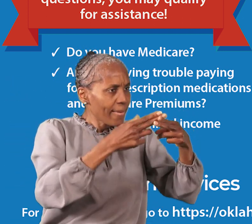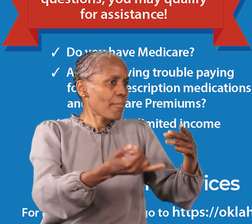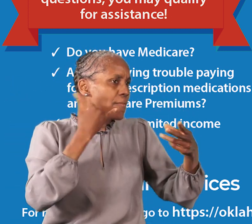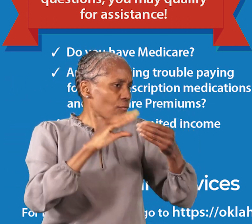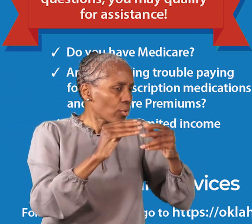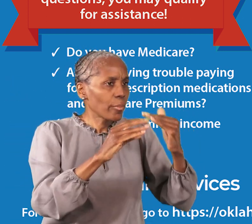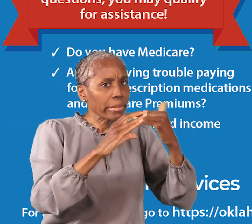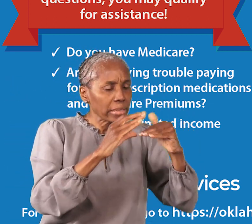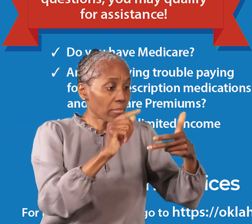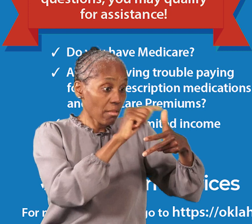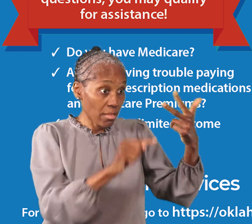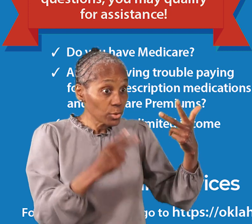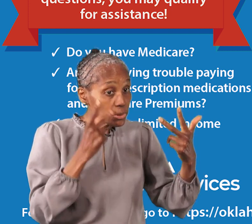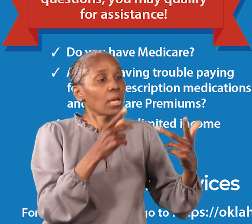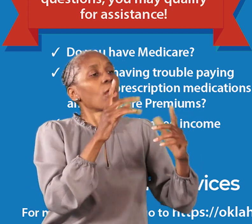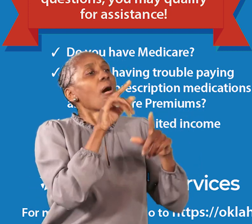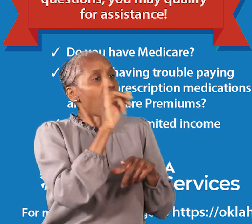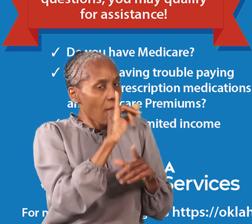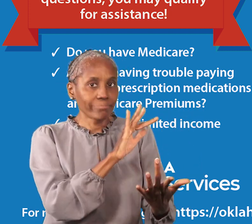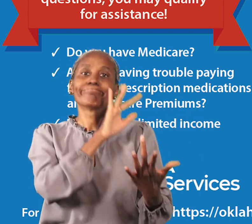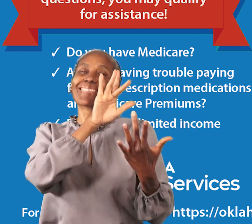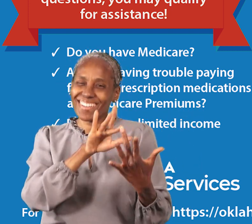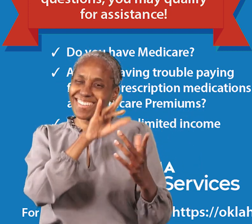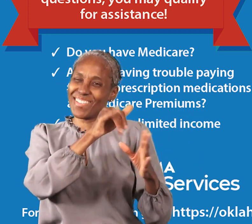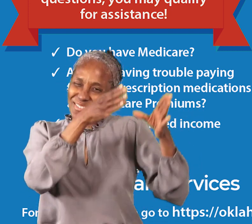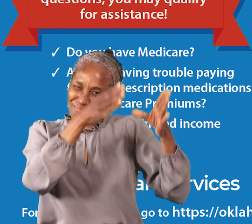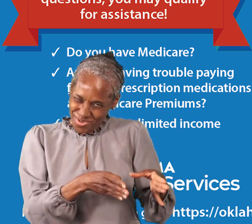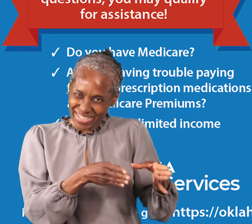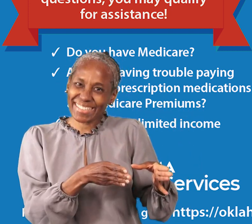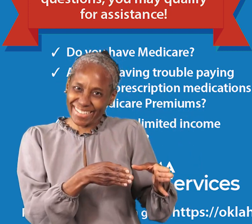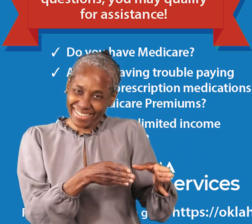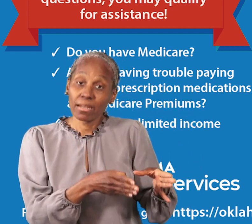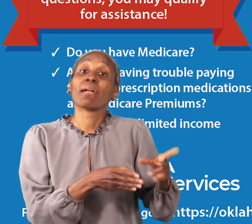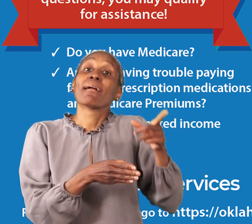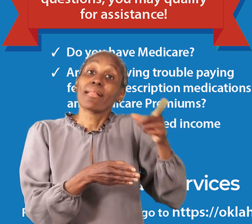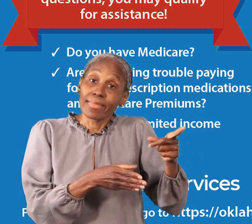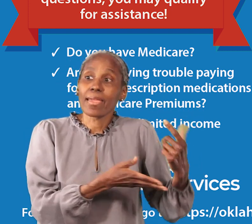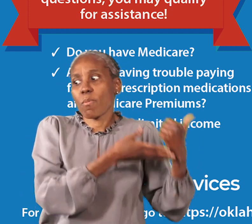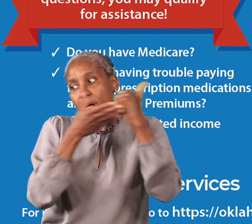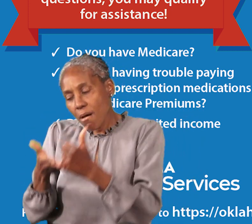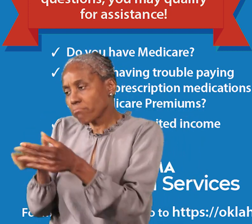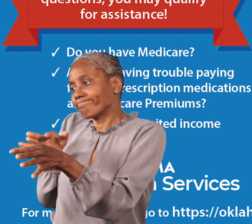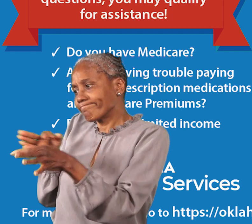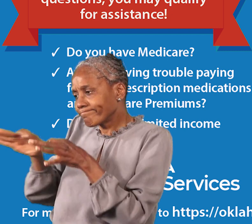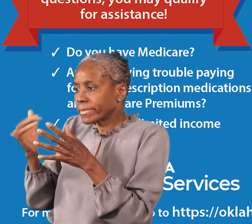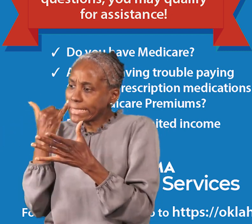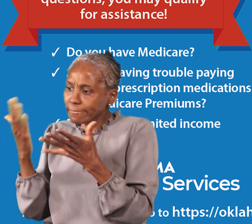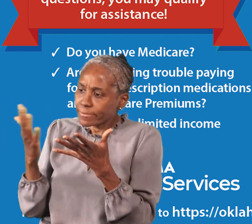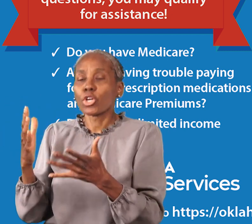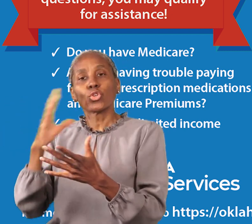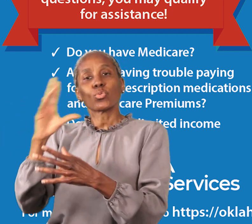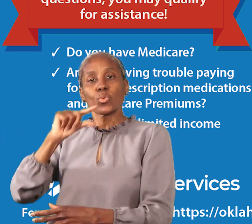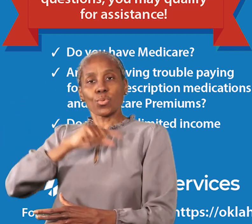your area. You'll see the name and the phone number, the email address. We invite you to contact that